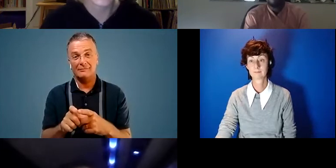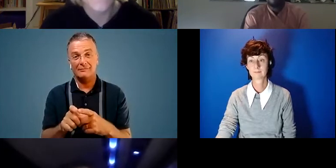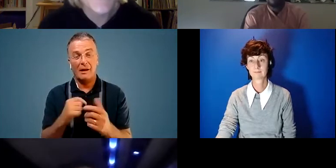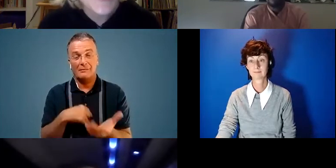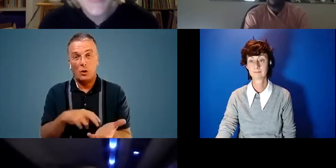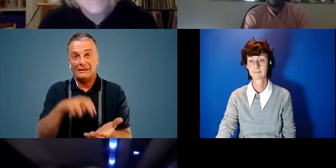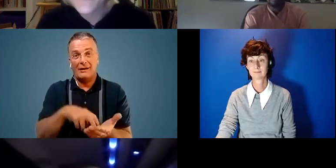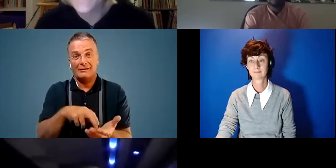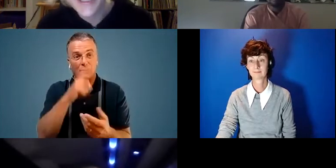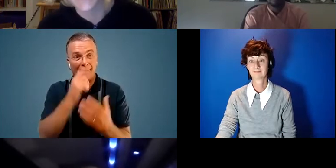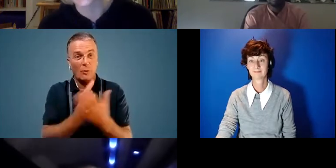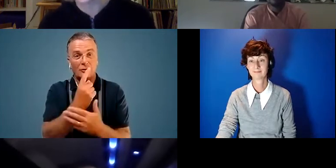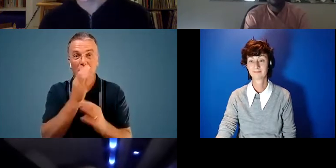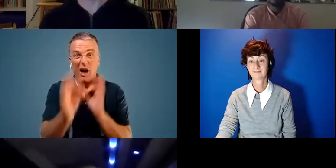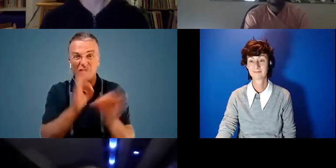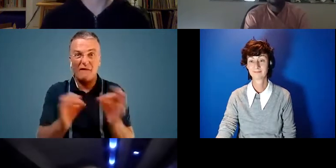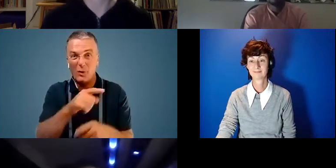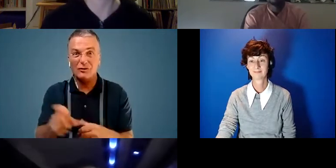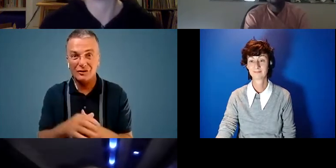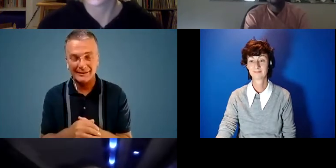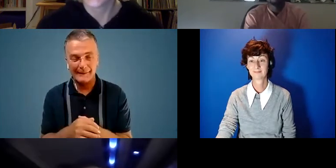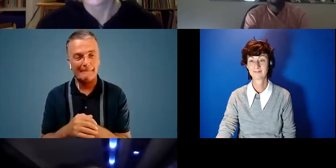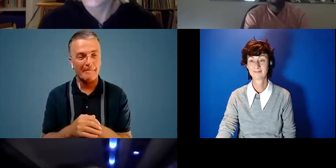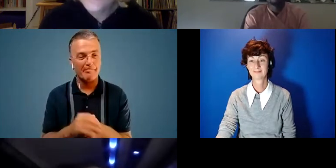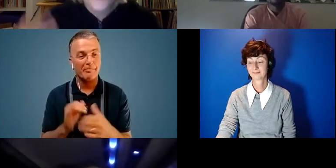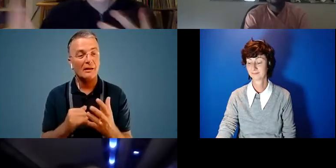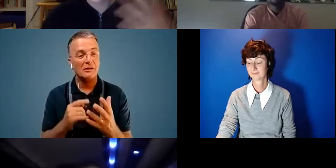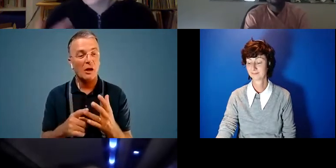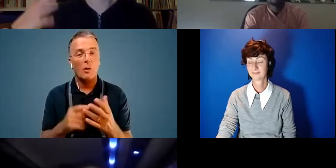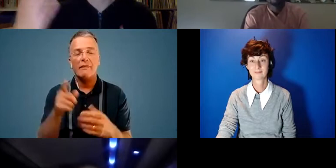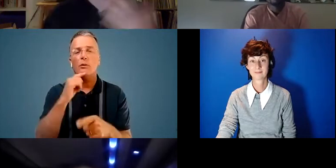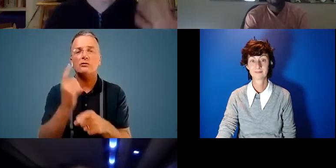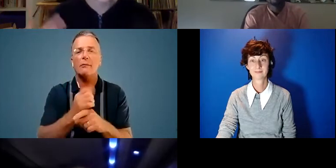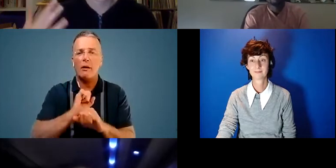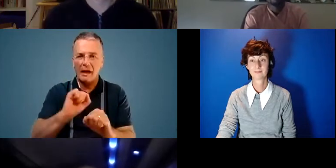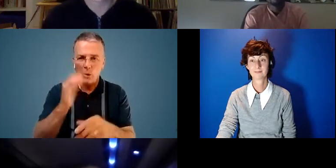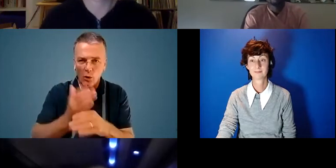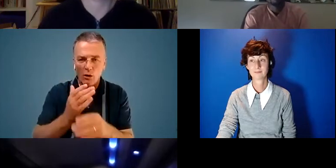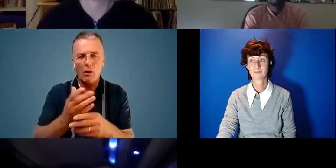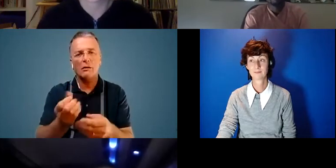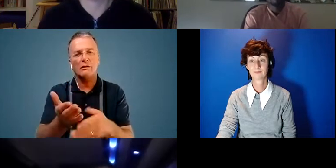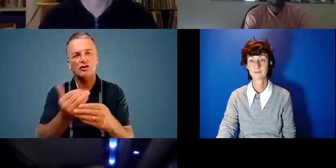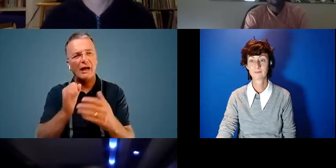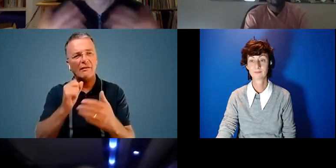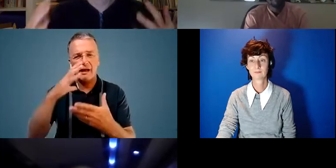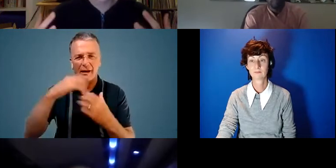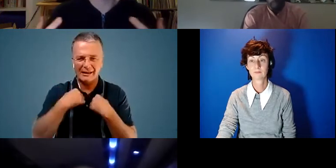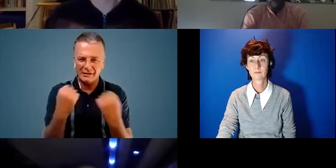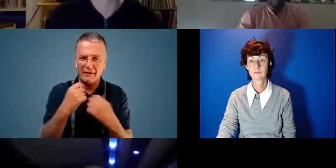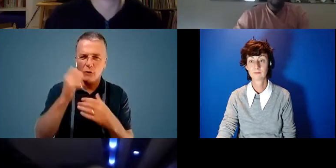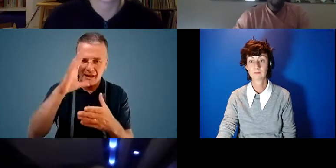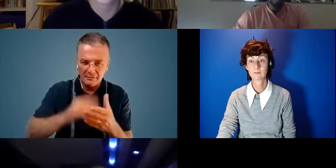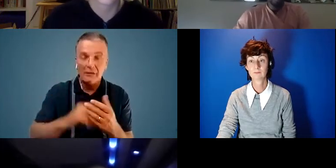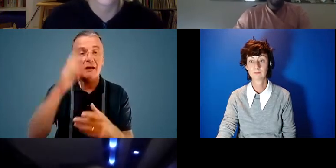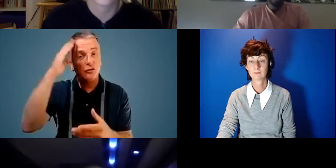so excited to be able to have the opportunity to ask a lot of questions. So they're going to talk about their work and share insights from their experiences. And just a reminder